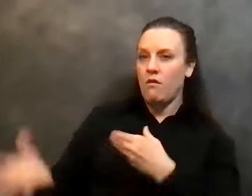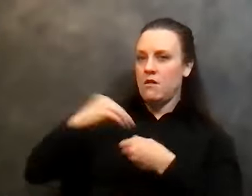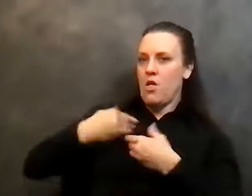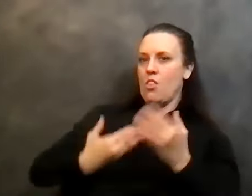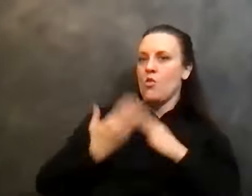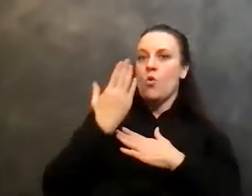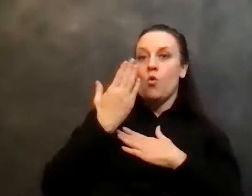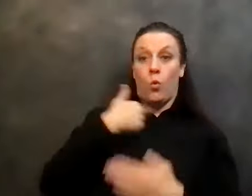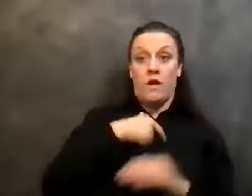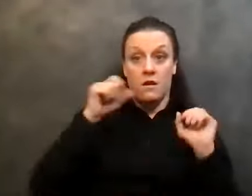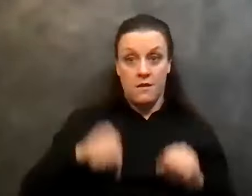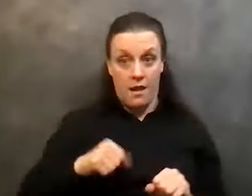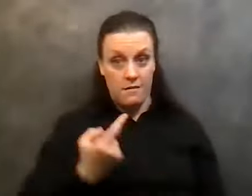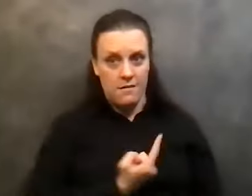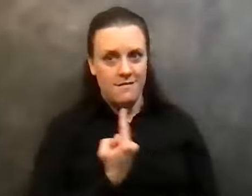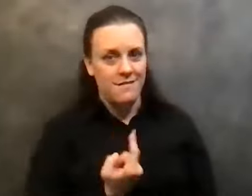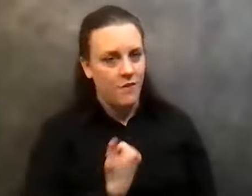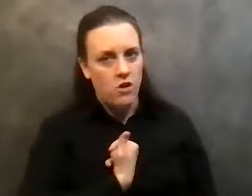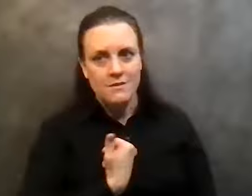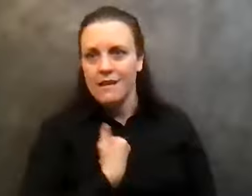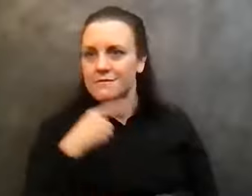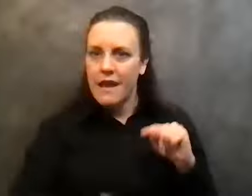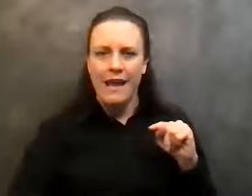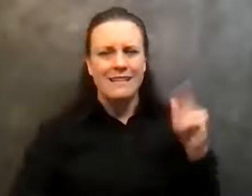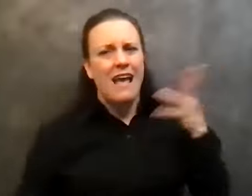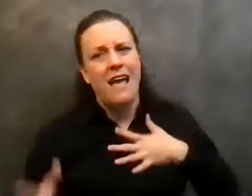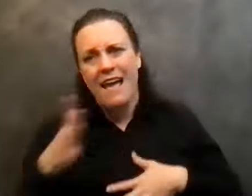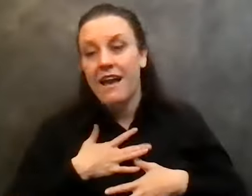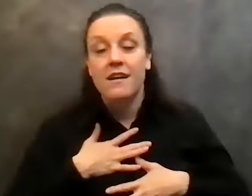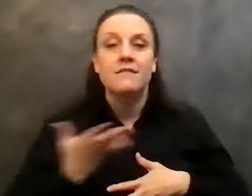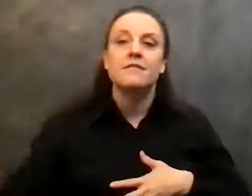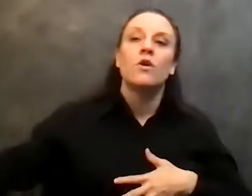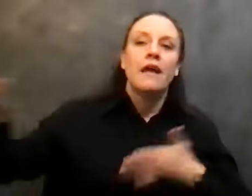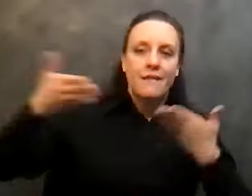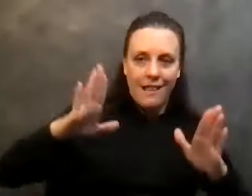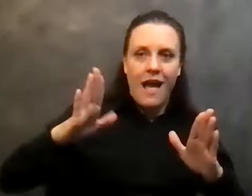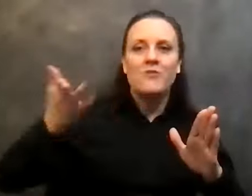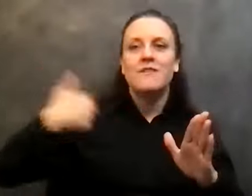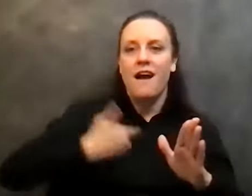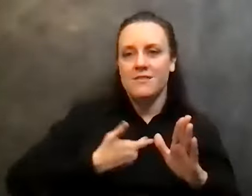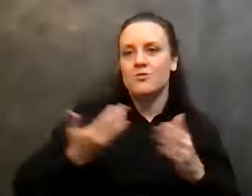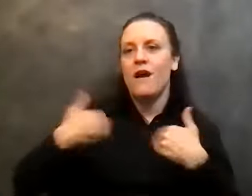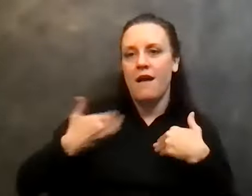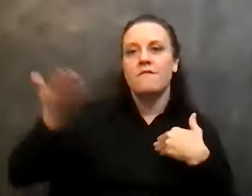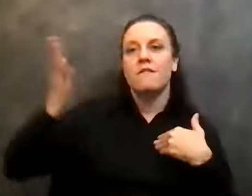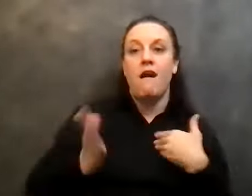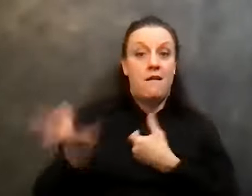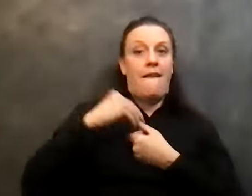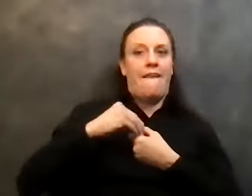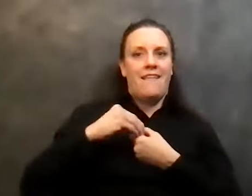do for ourselves. And it's, it's almost an unlimited benefit and